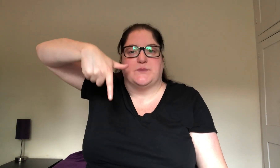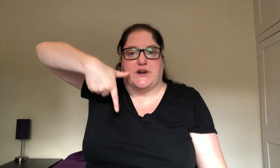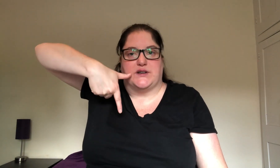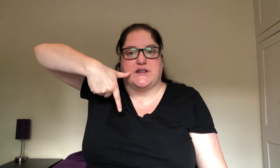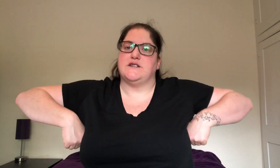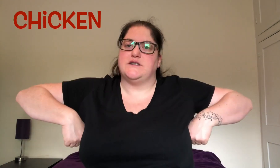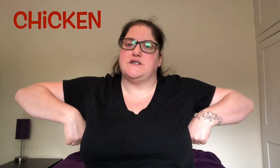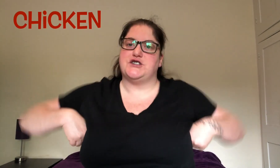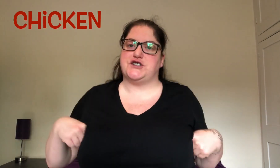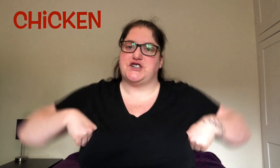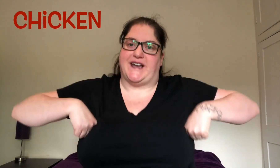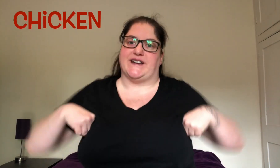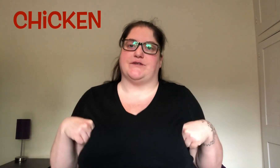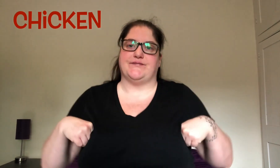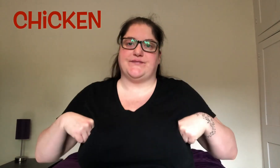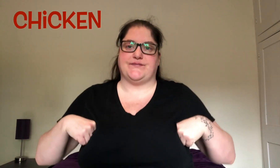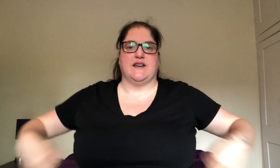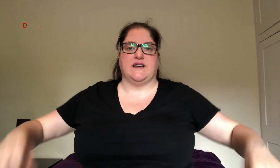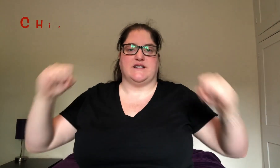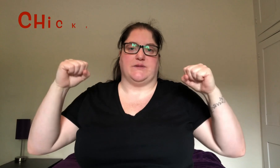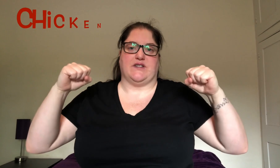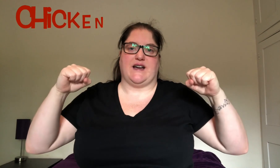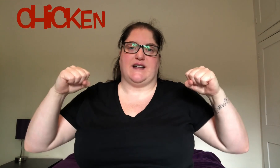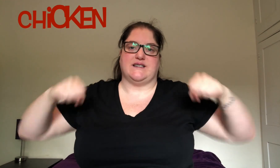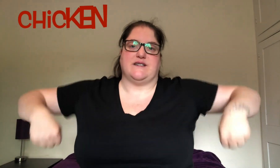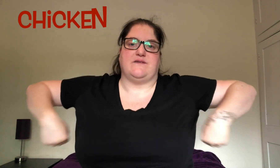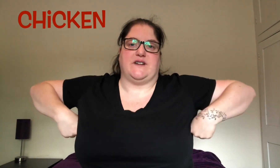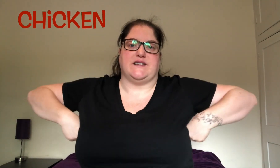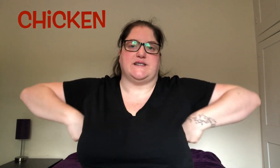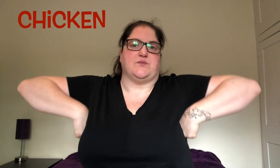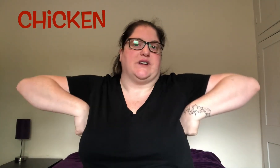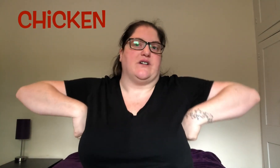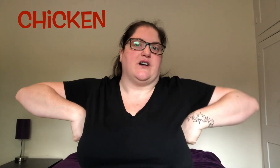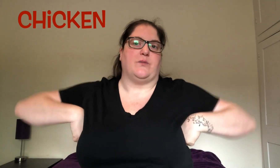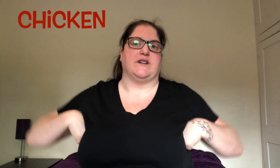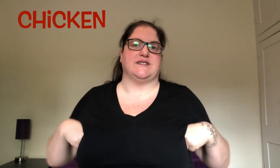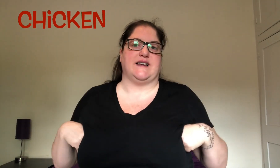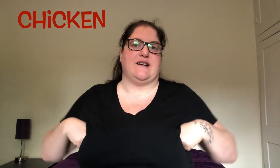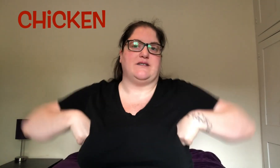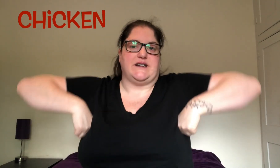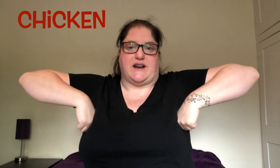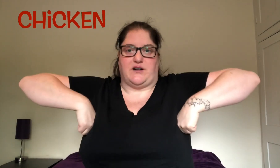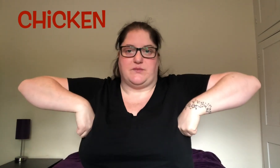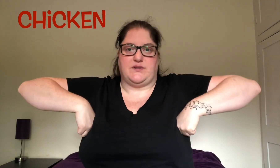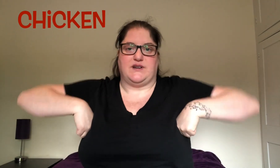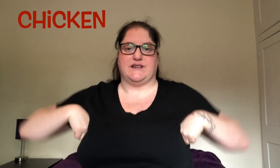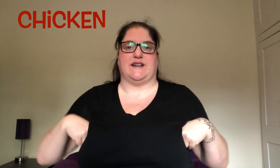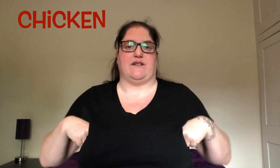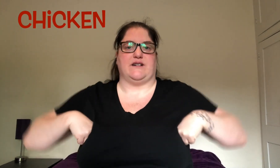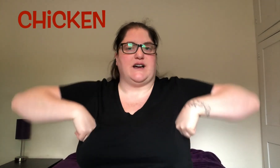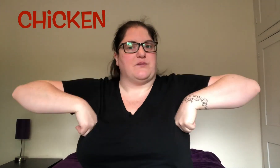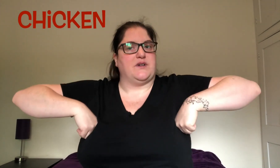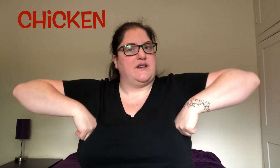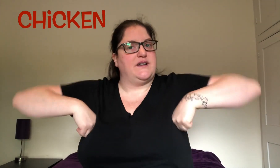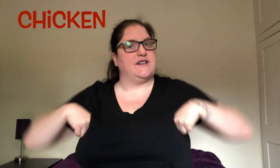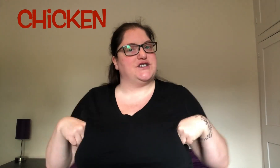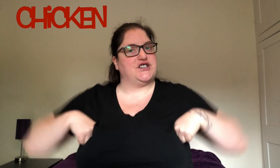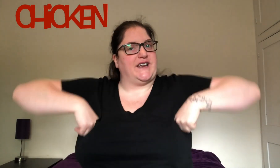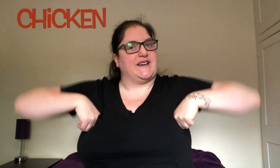bird. Chicken. So with your hands in fists bring your elbows down and up. Down and up. Chicken.